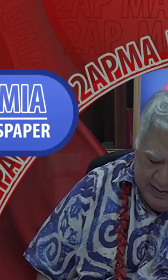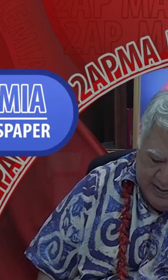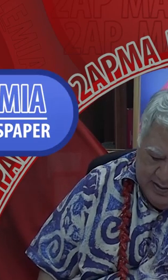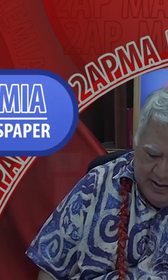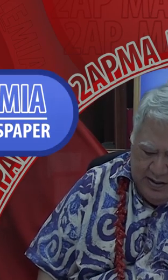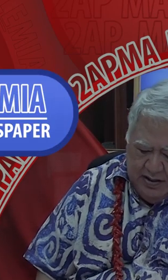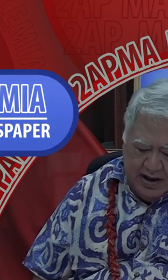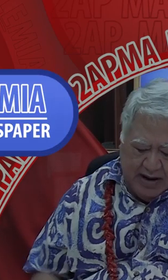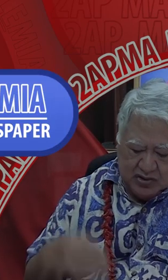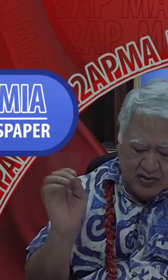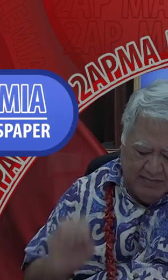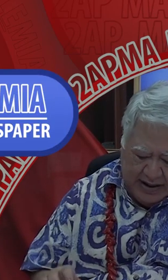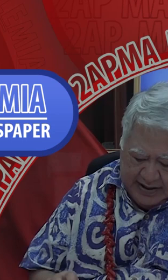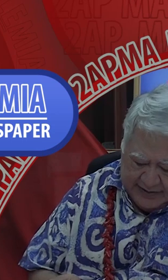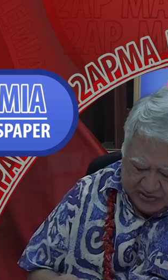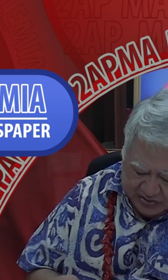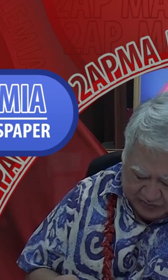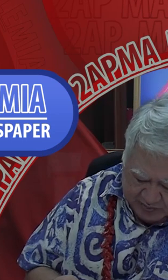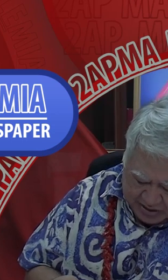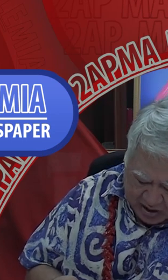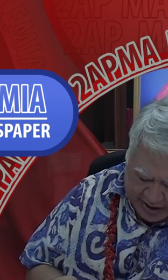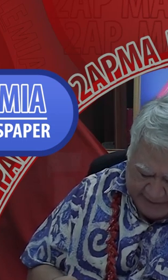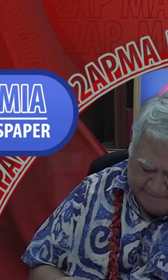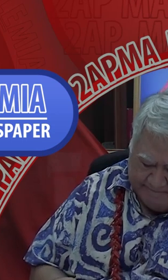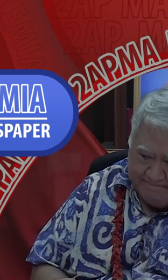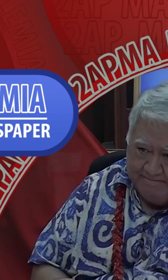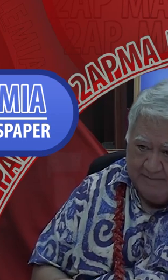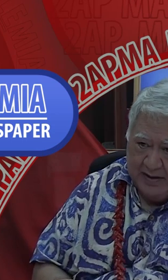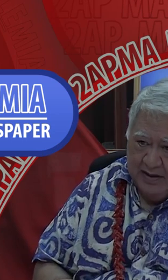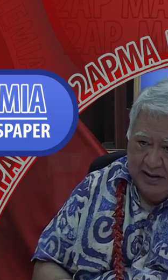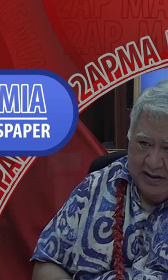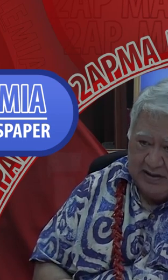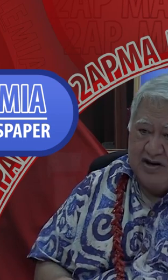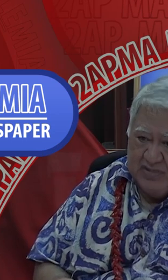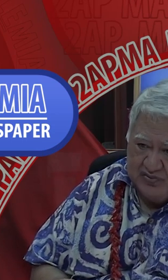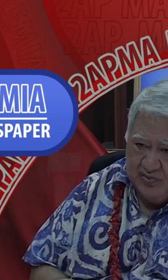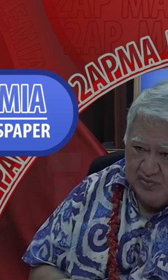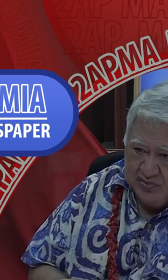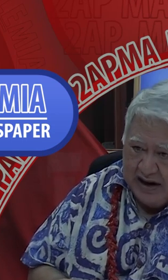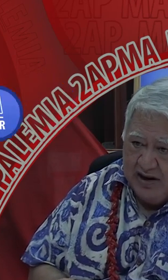Music Music Music